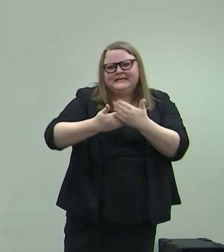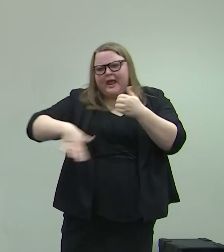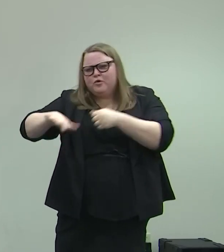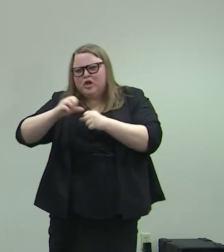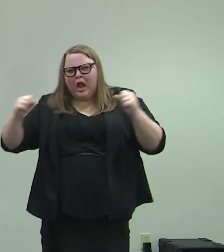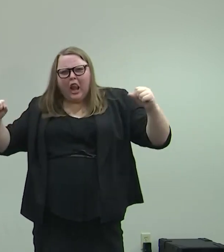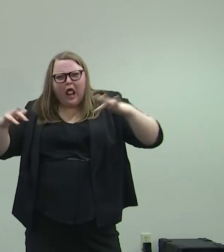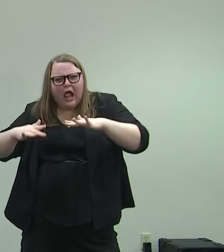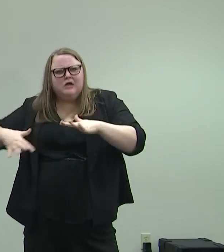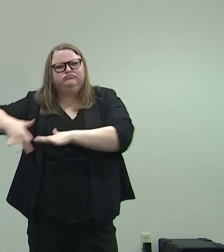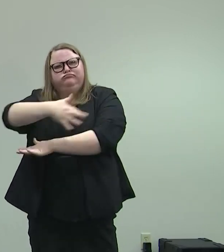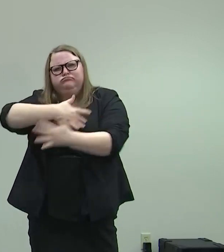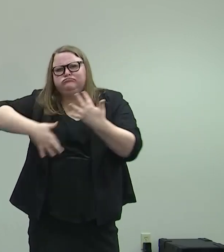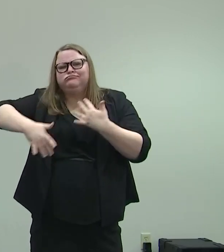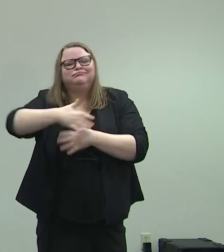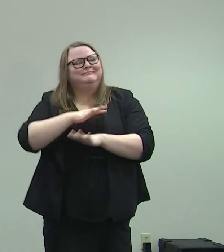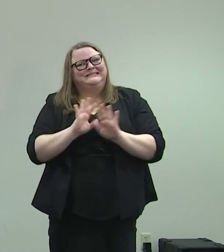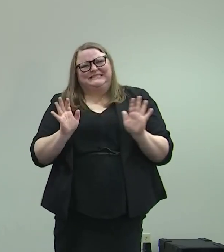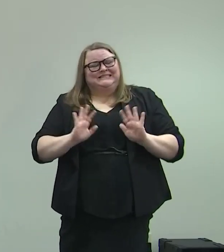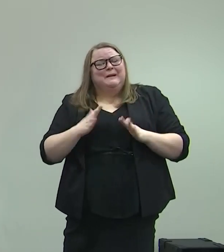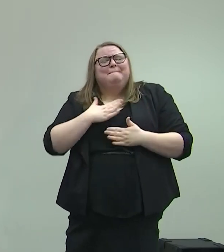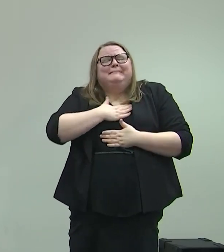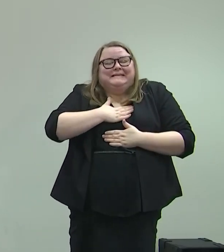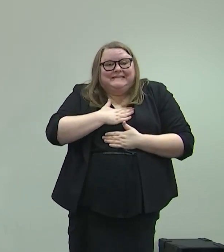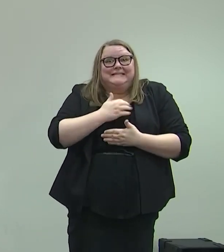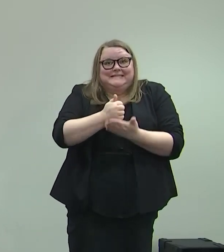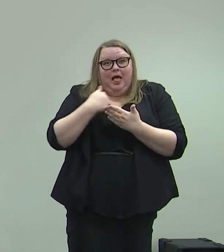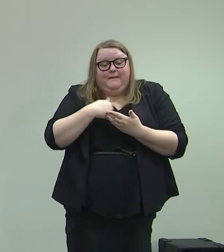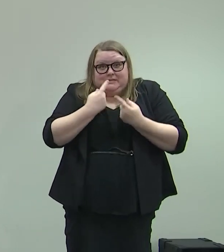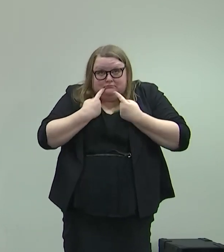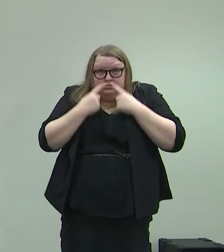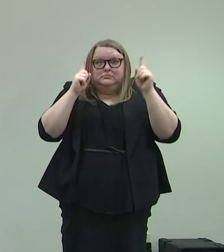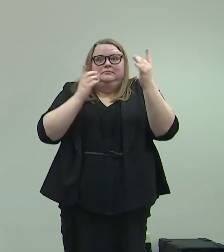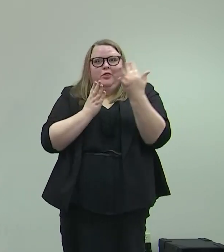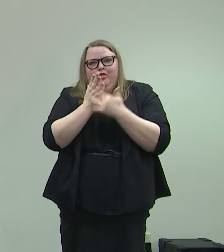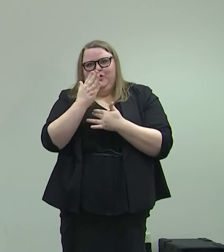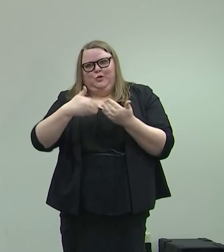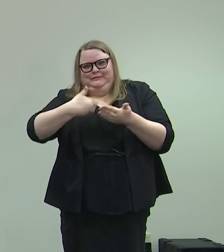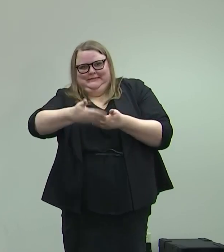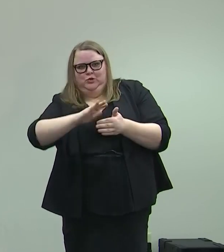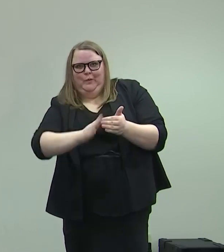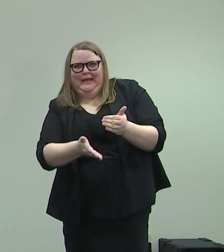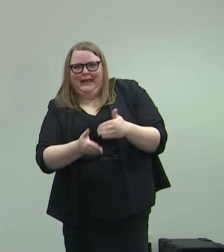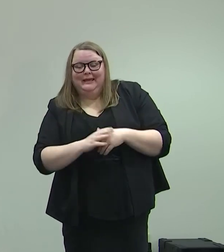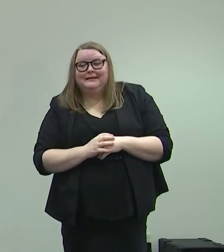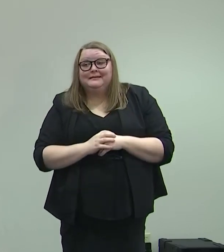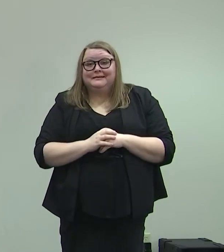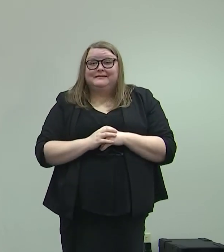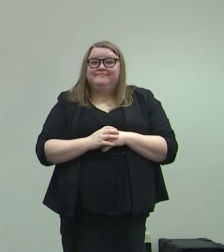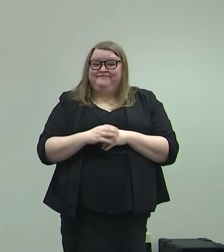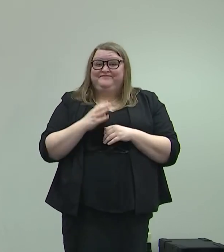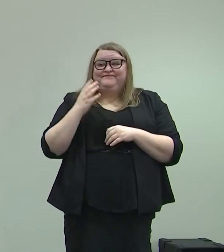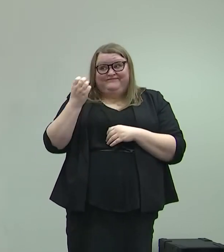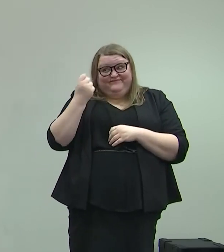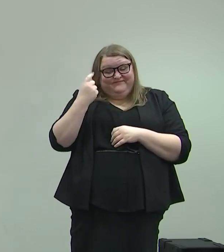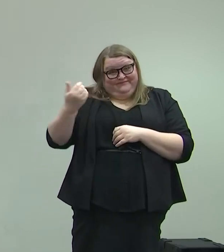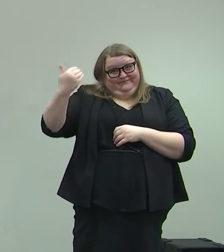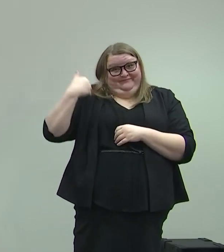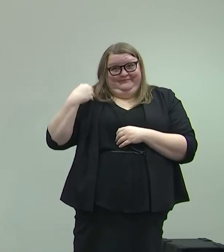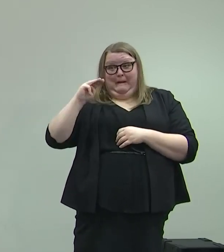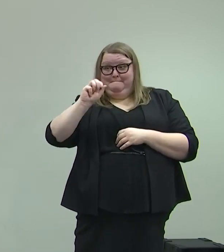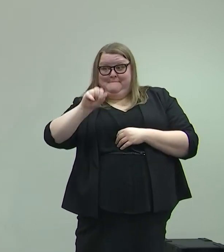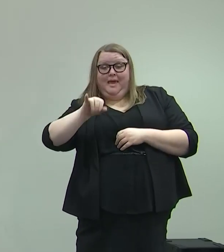in backyards. Please help us get through this next weekend. We had a major setback after Memorial Day weekend.